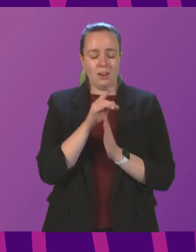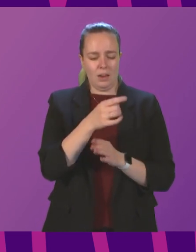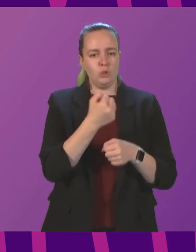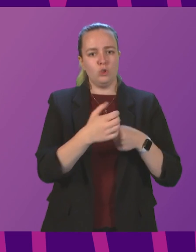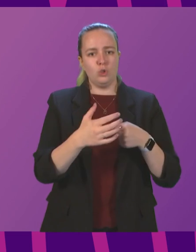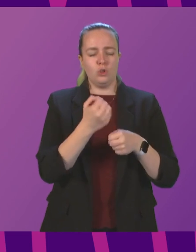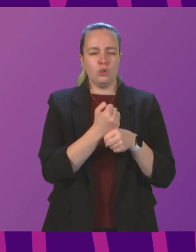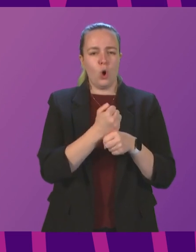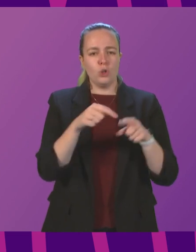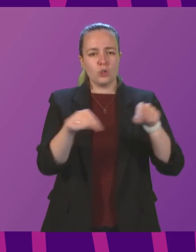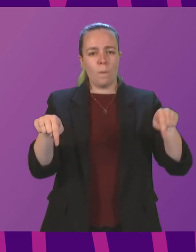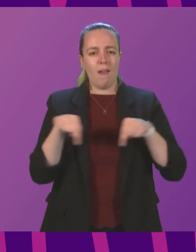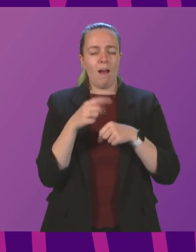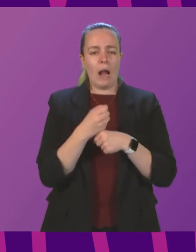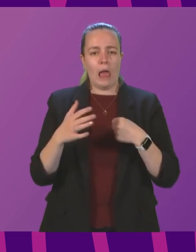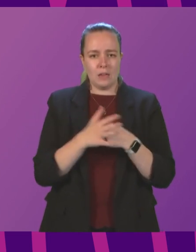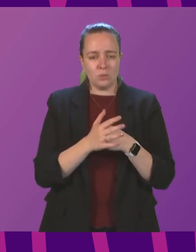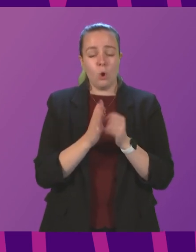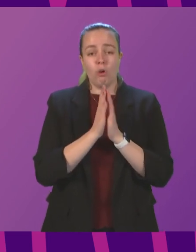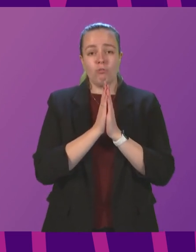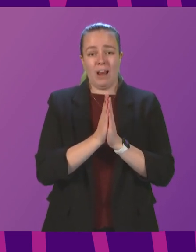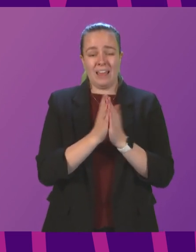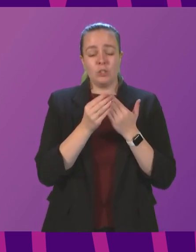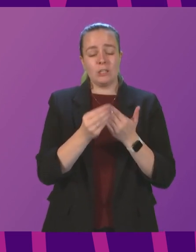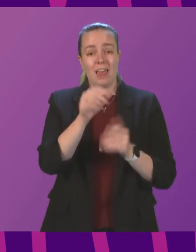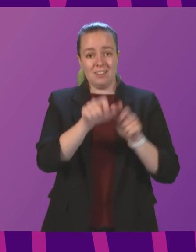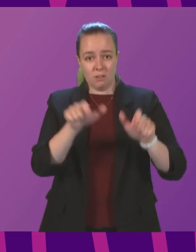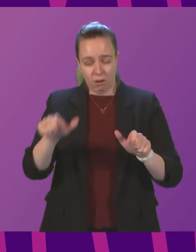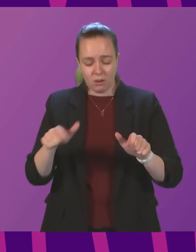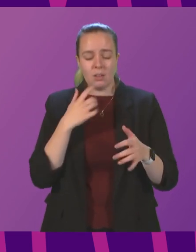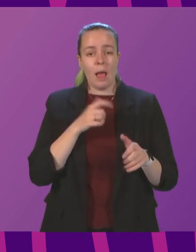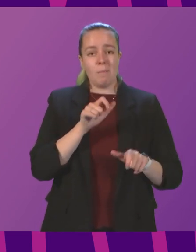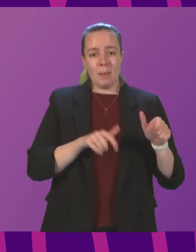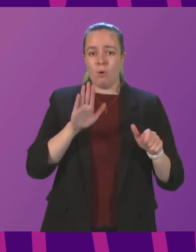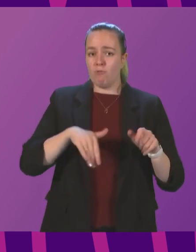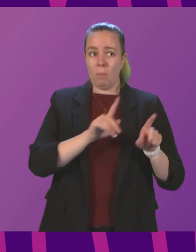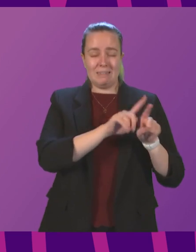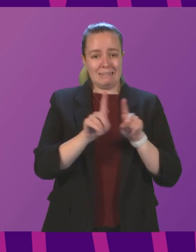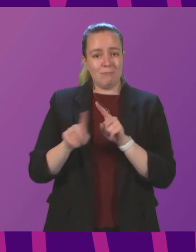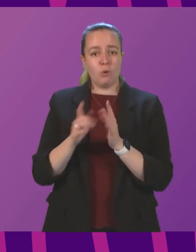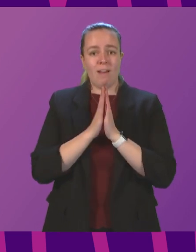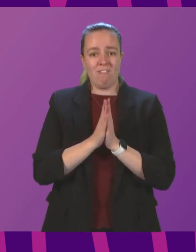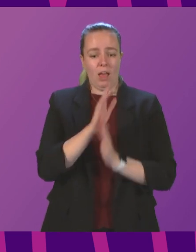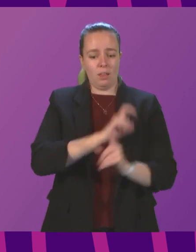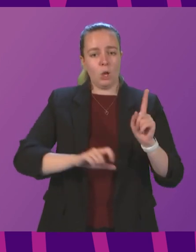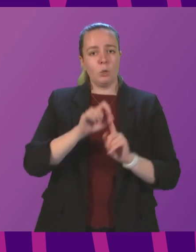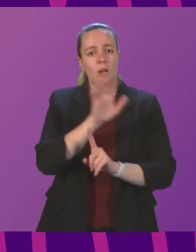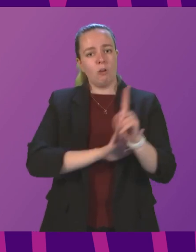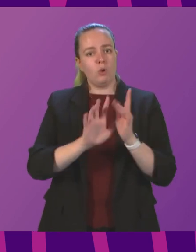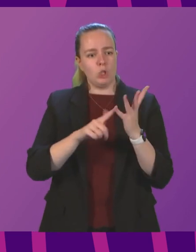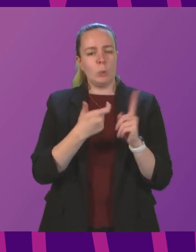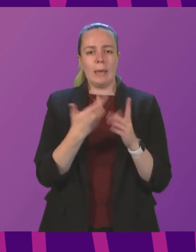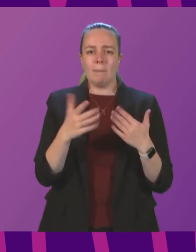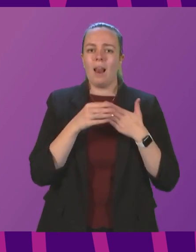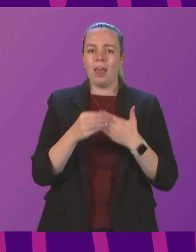Glasgow. Religious leaders and people of different faith communities across UK led the prayer.